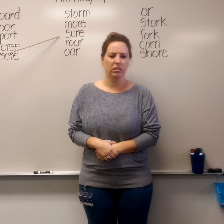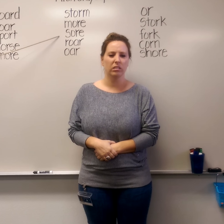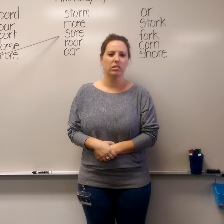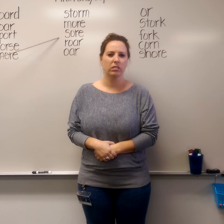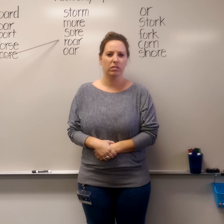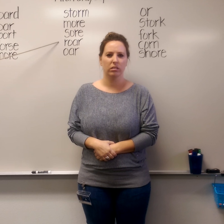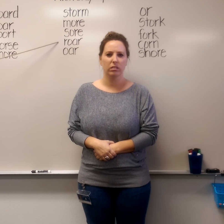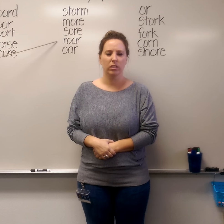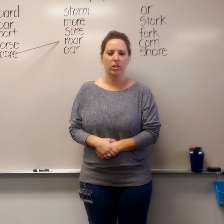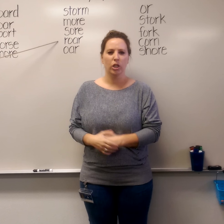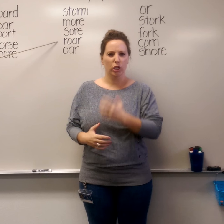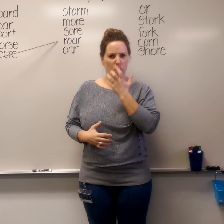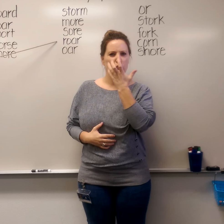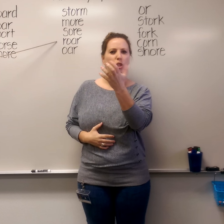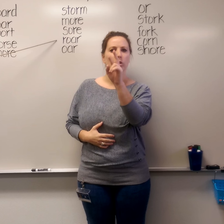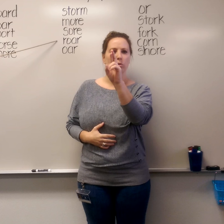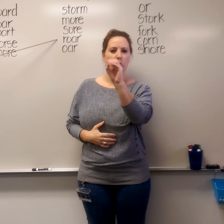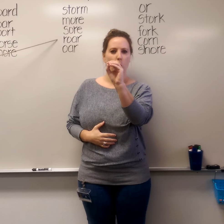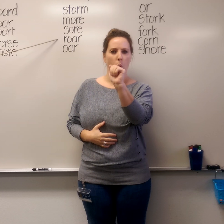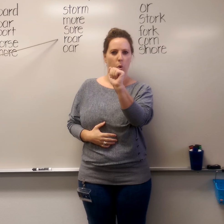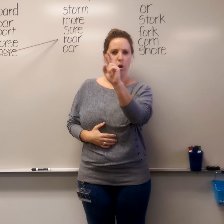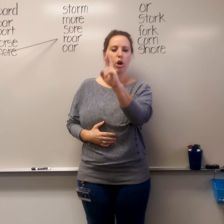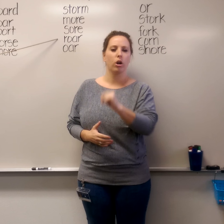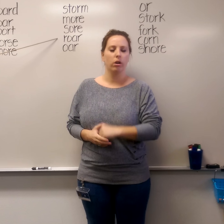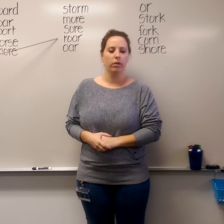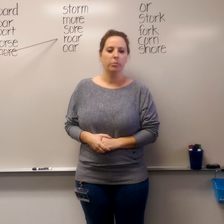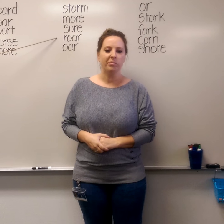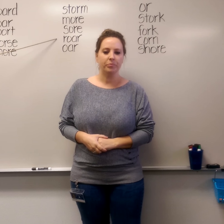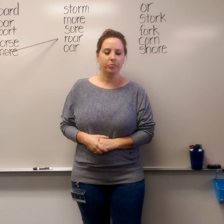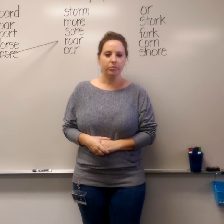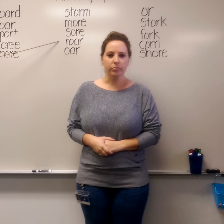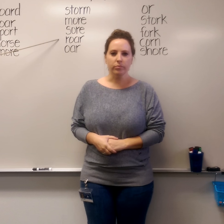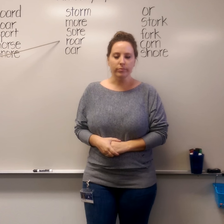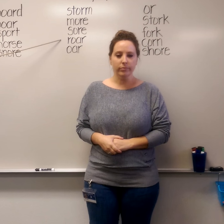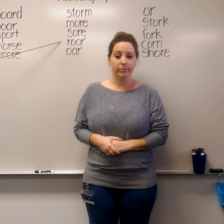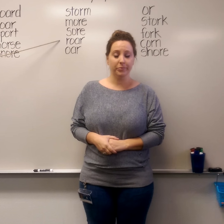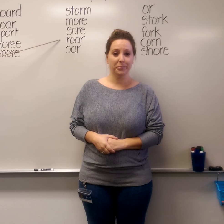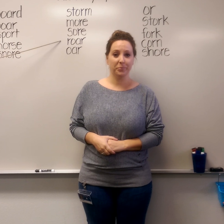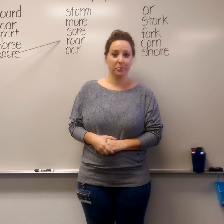Roar. I went to the zoo and heard the lion roar.